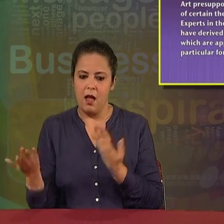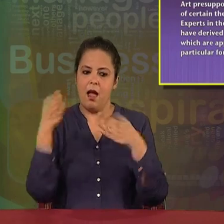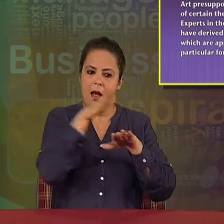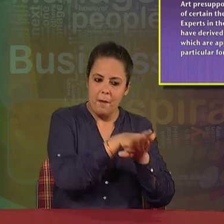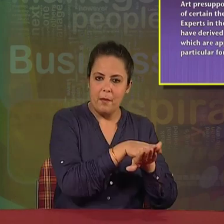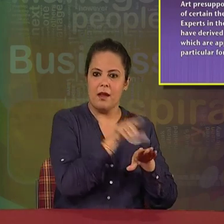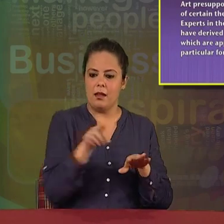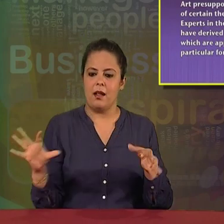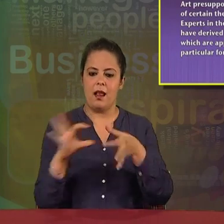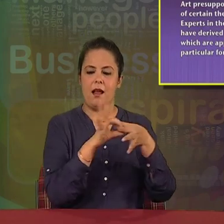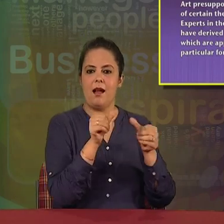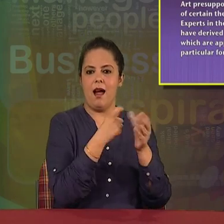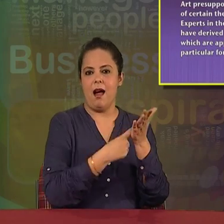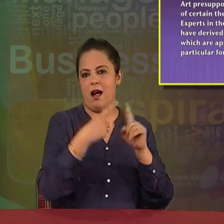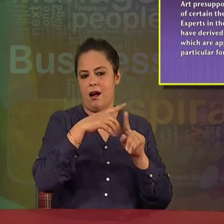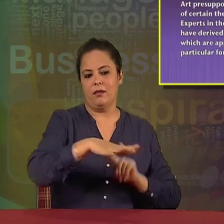a particular form of art.